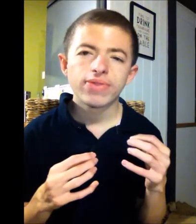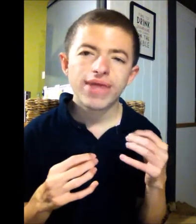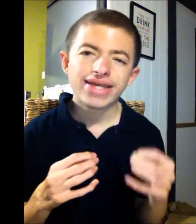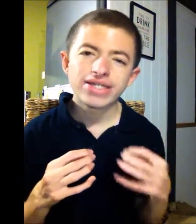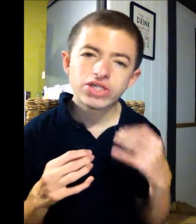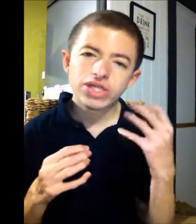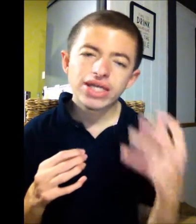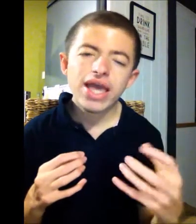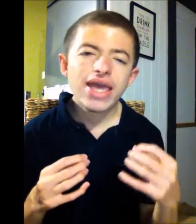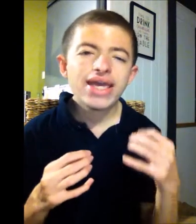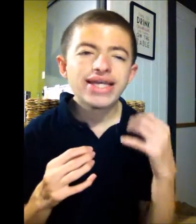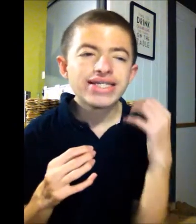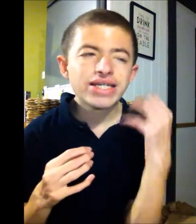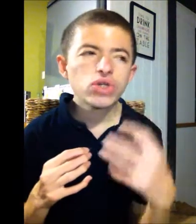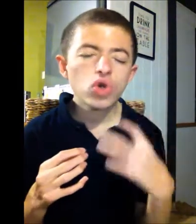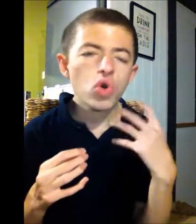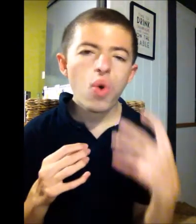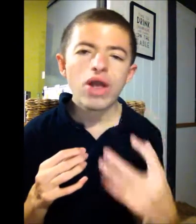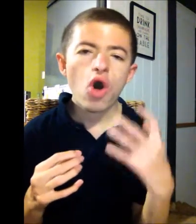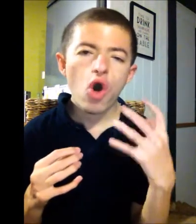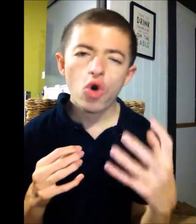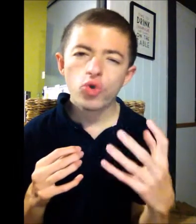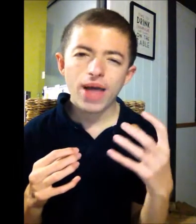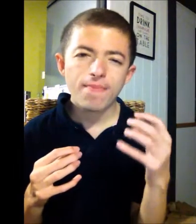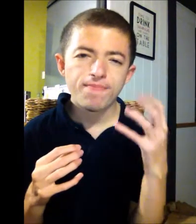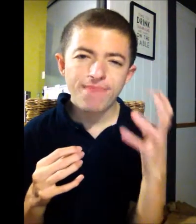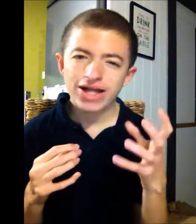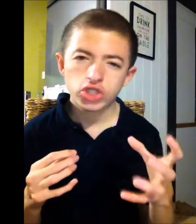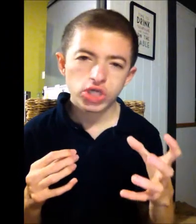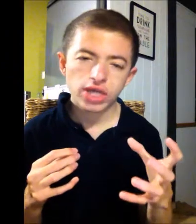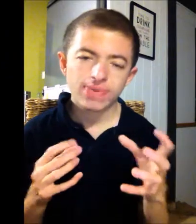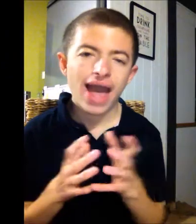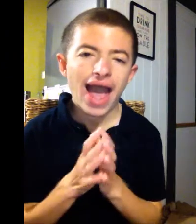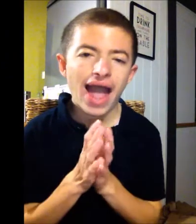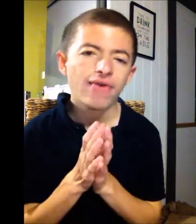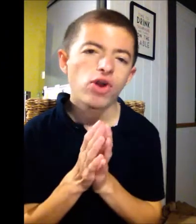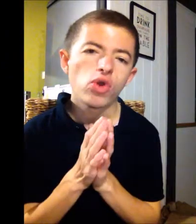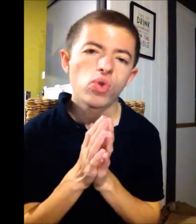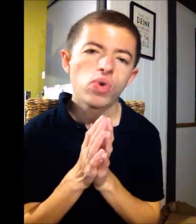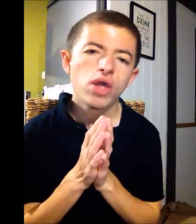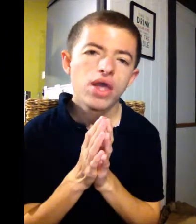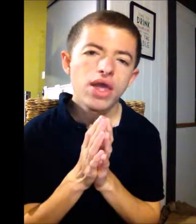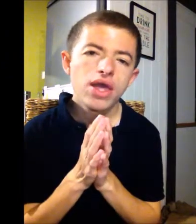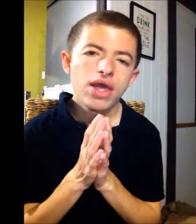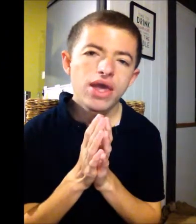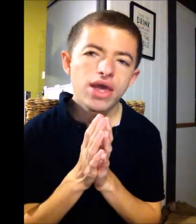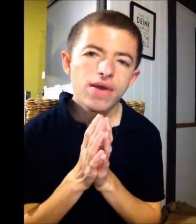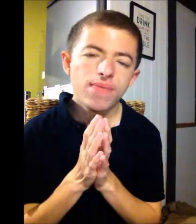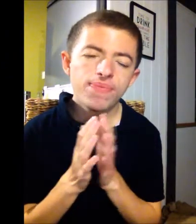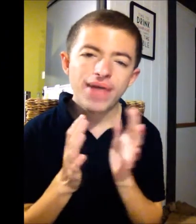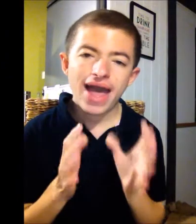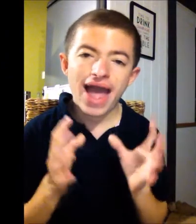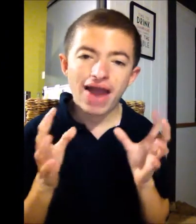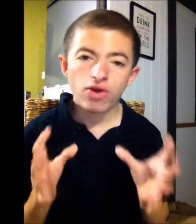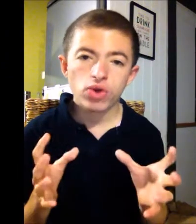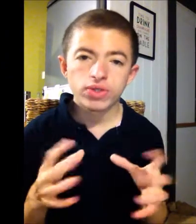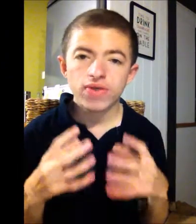it, it didn't quite hold that magic that Arrow, that Arrow's